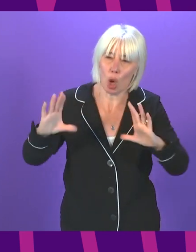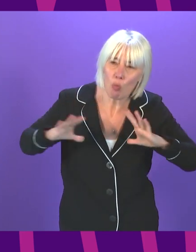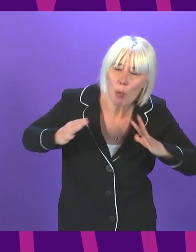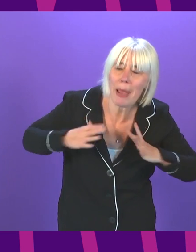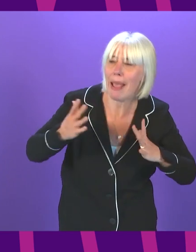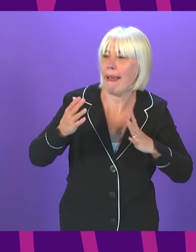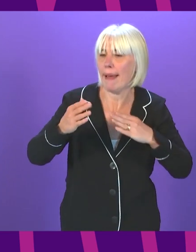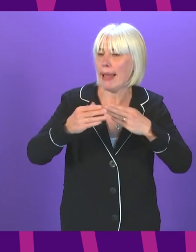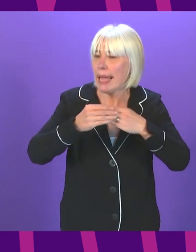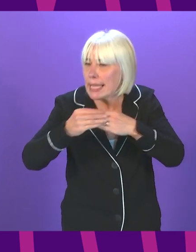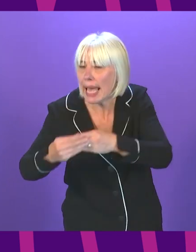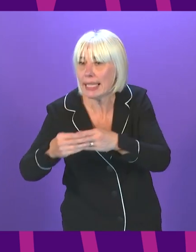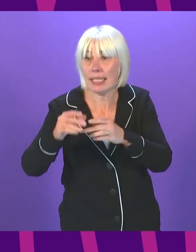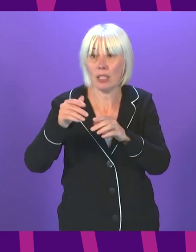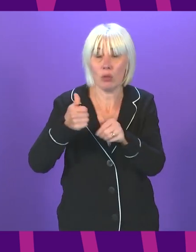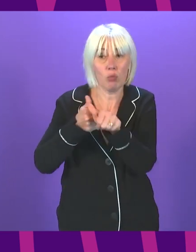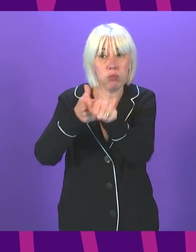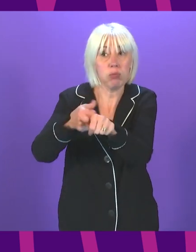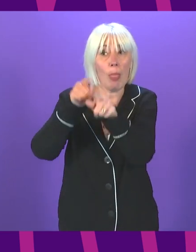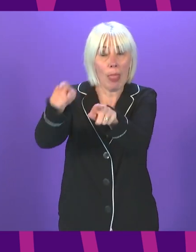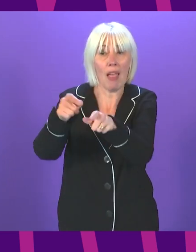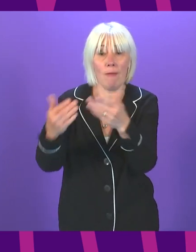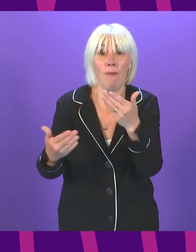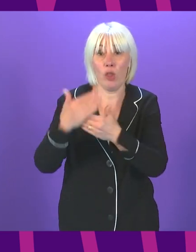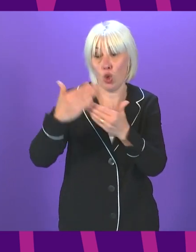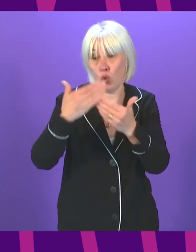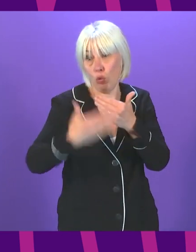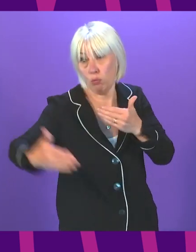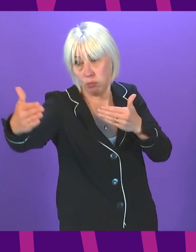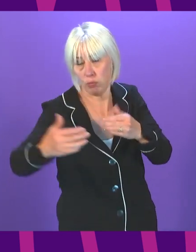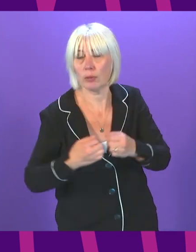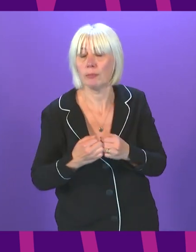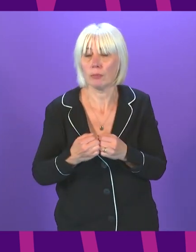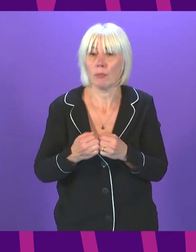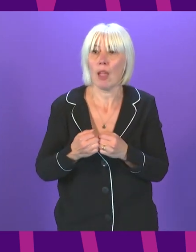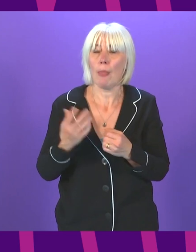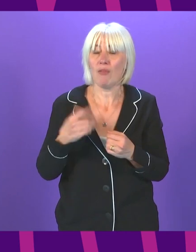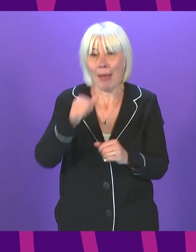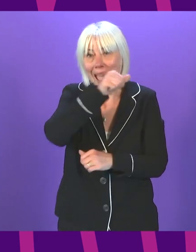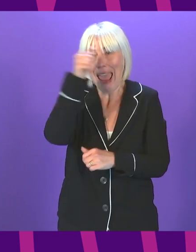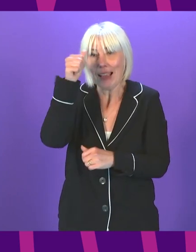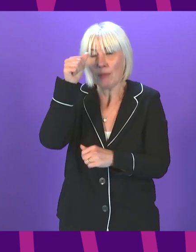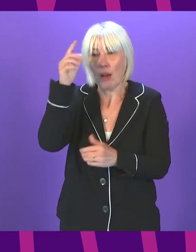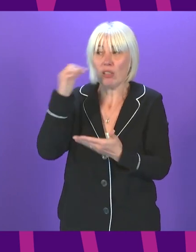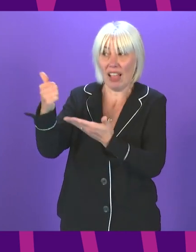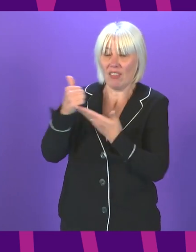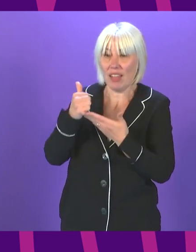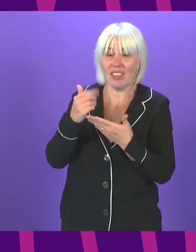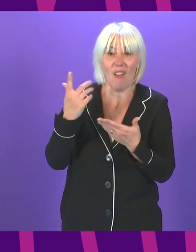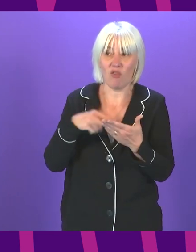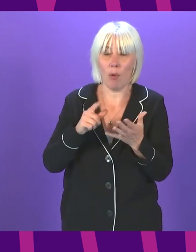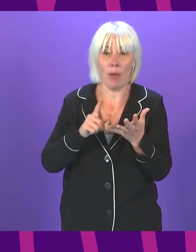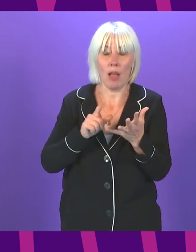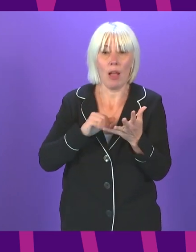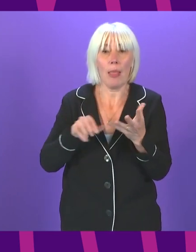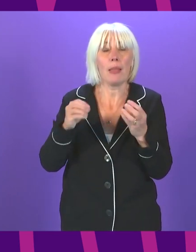guidance for them for the new academic term. That has been informed by expert advice that the Covid advisory subgroup